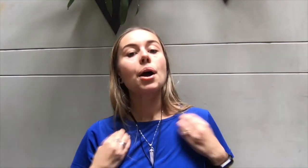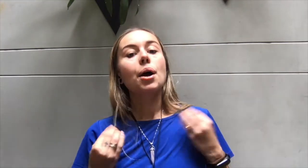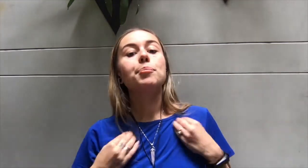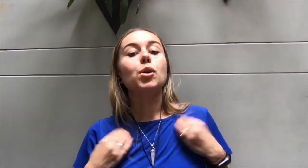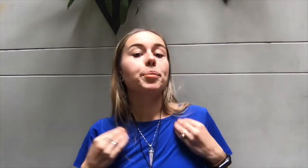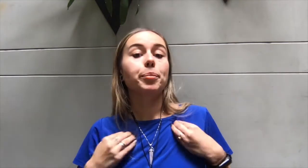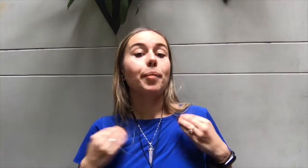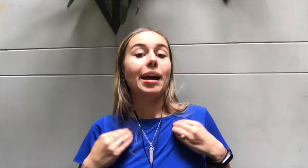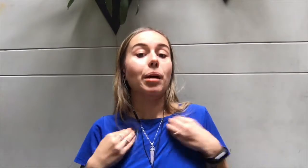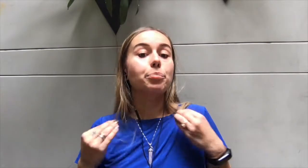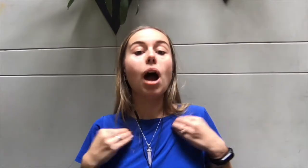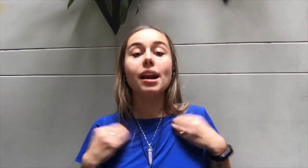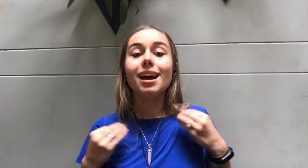More people buying my products.